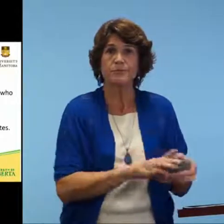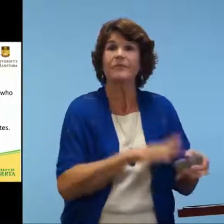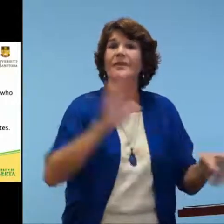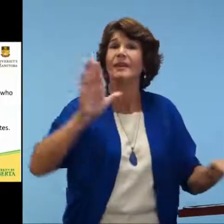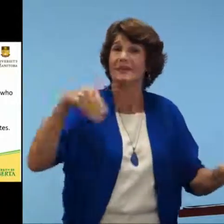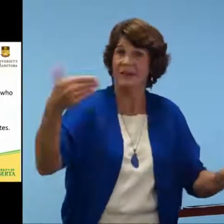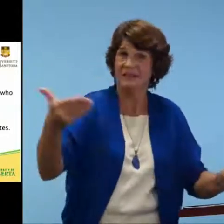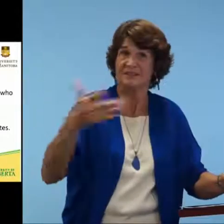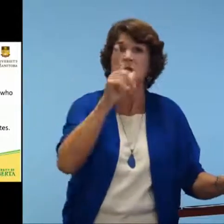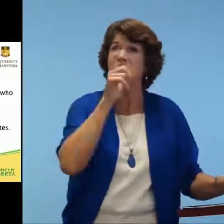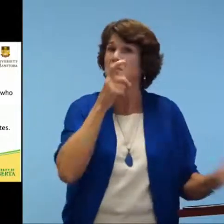teachers in the classroom.